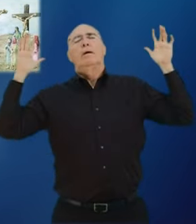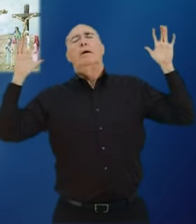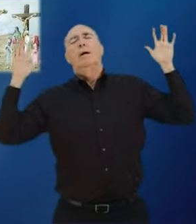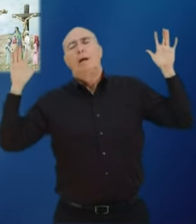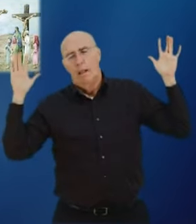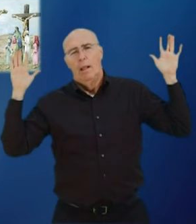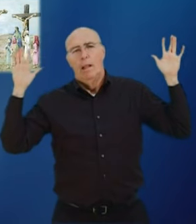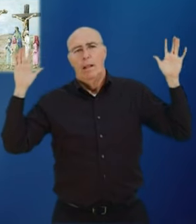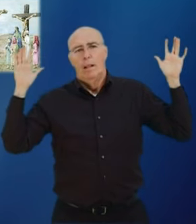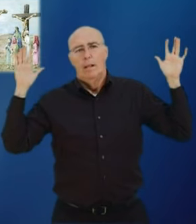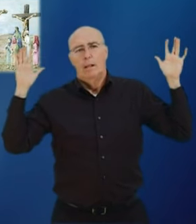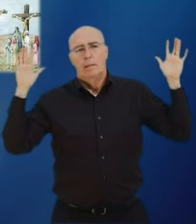be crucified